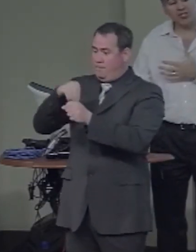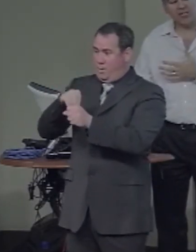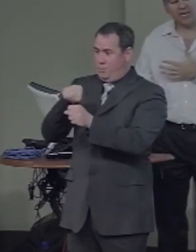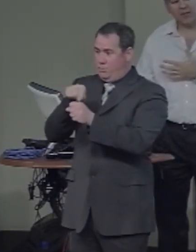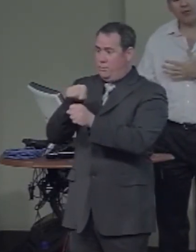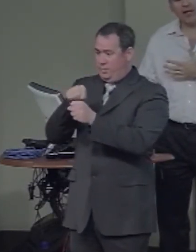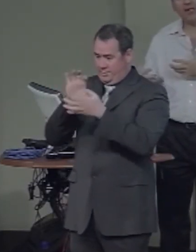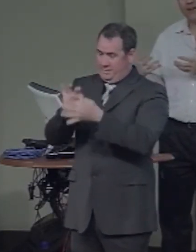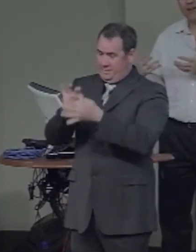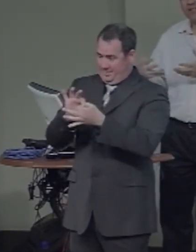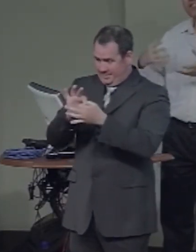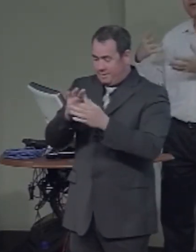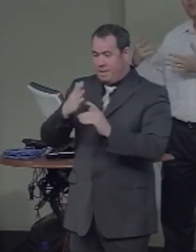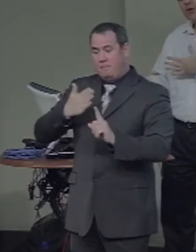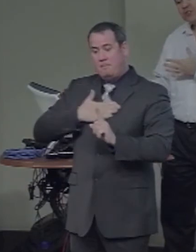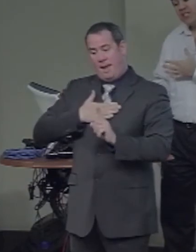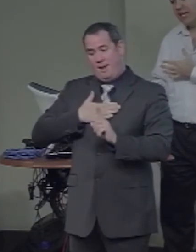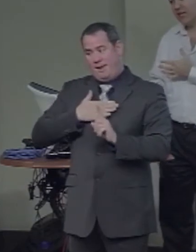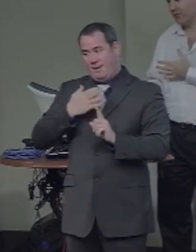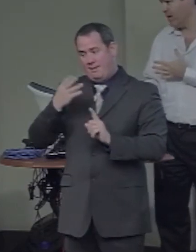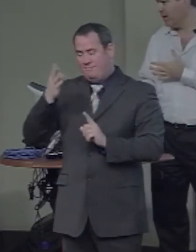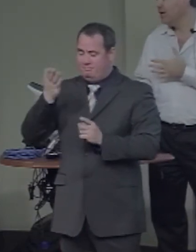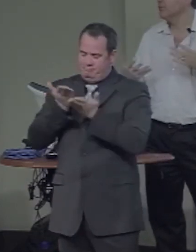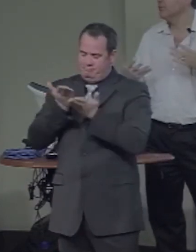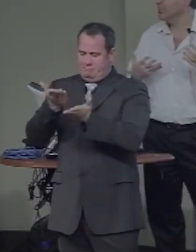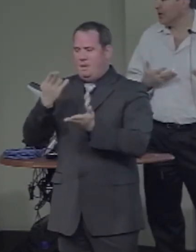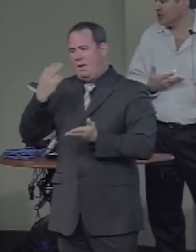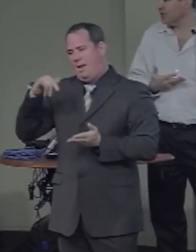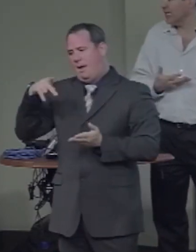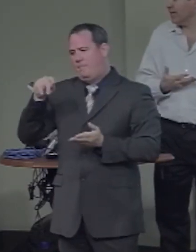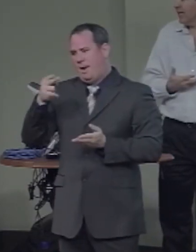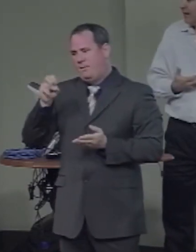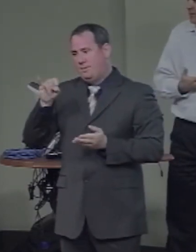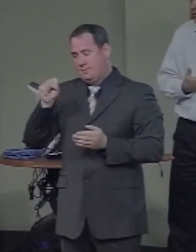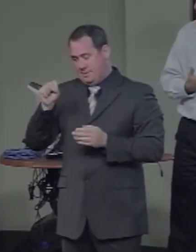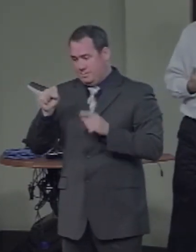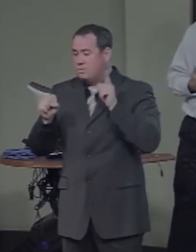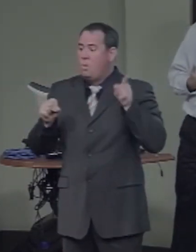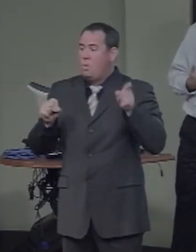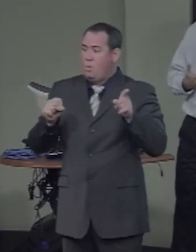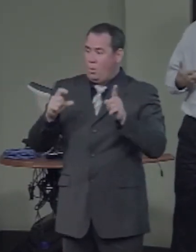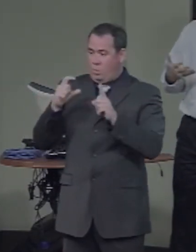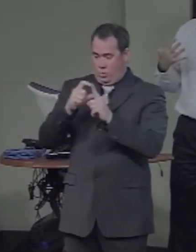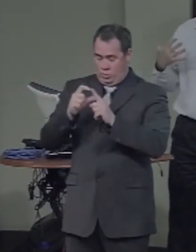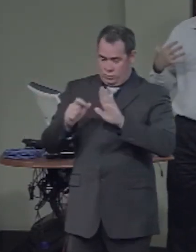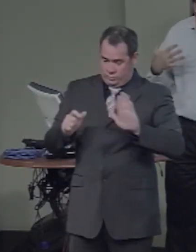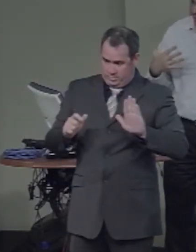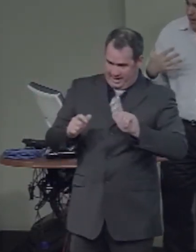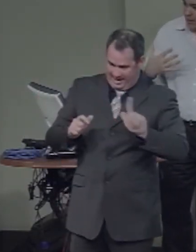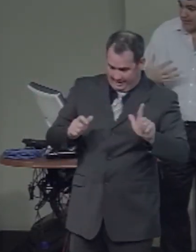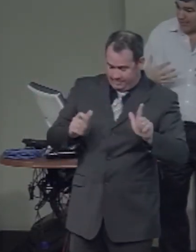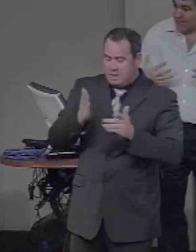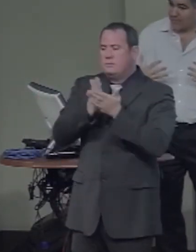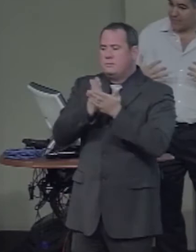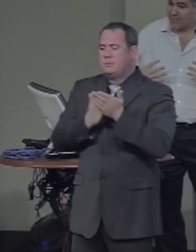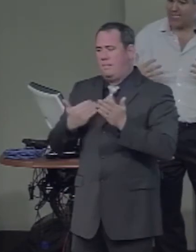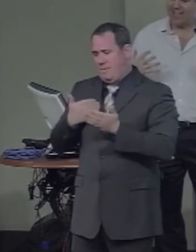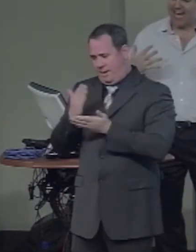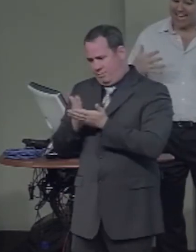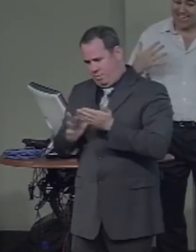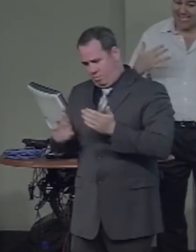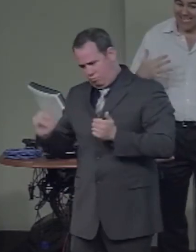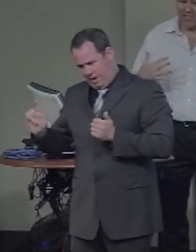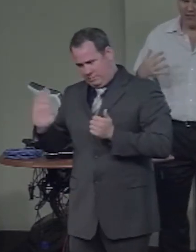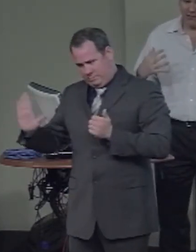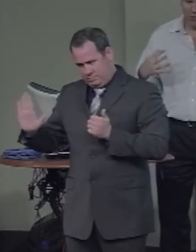but partially on the right. Faces are mostly on the right, but partially on the left. Okay? And our claim is